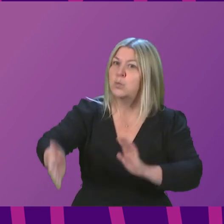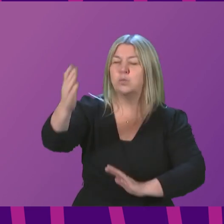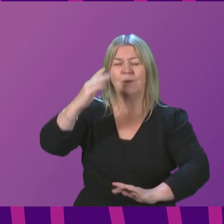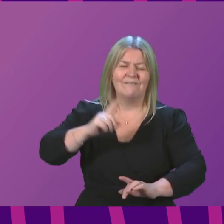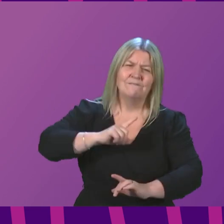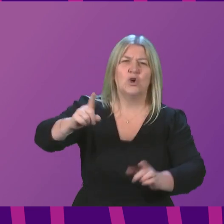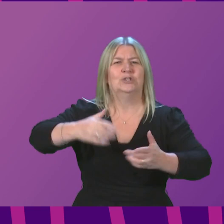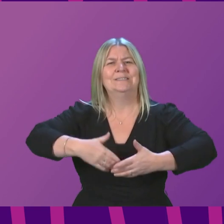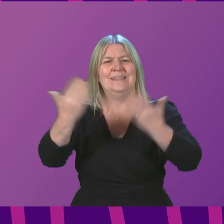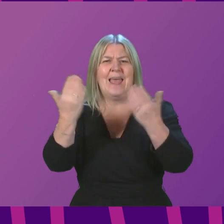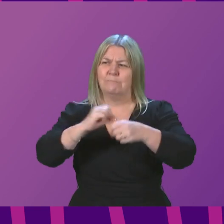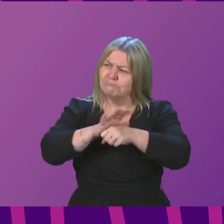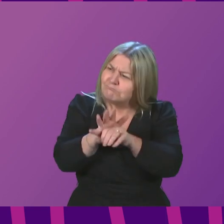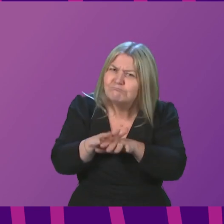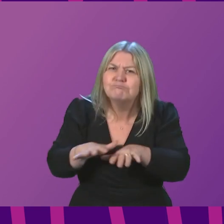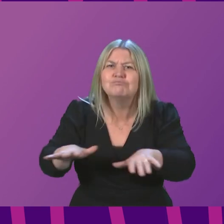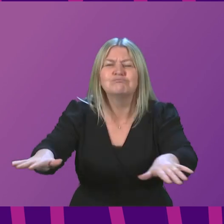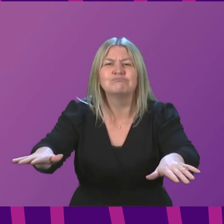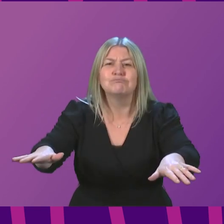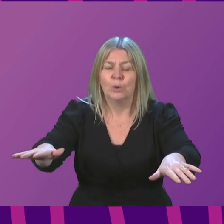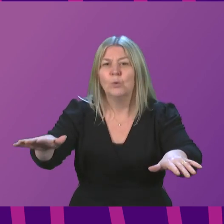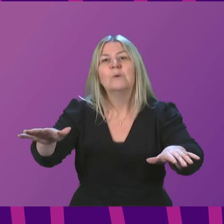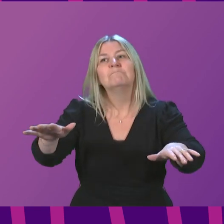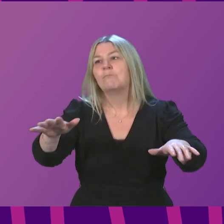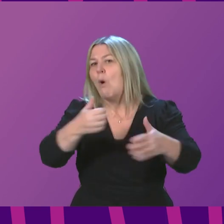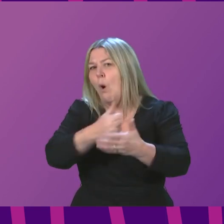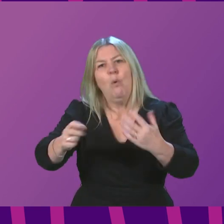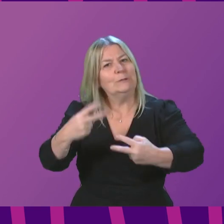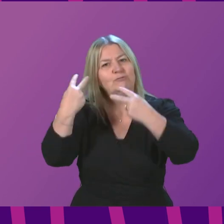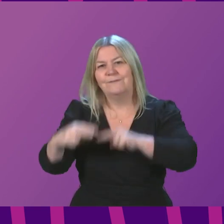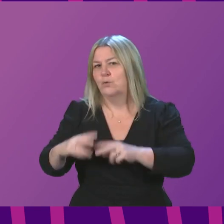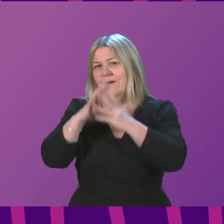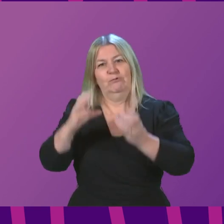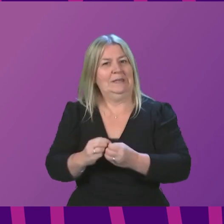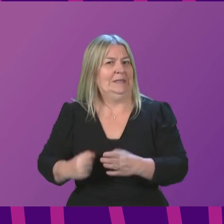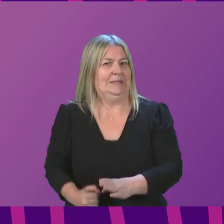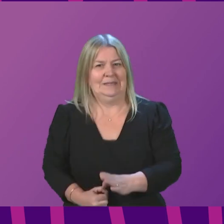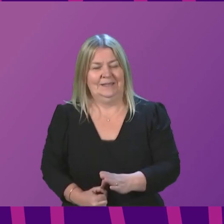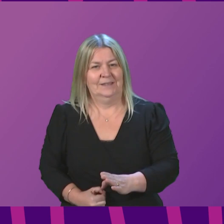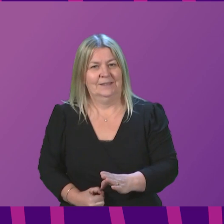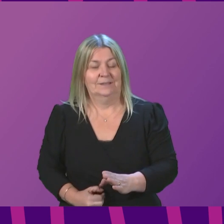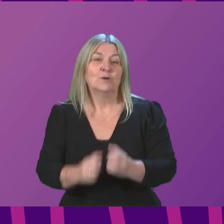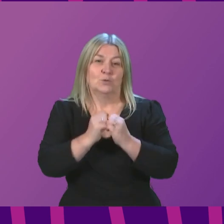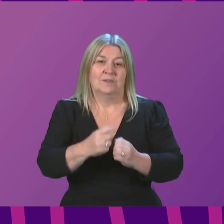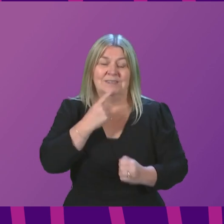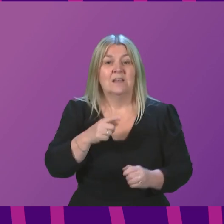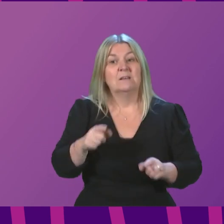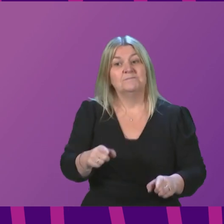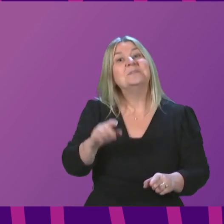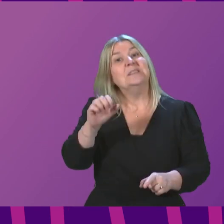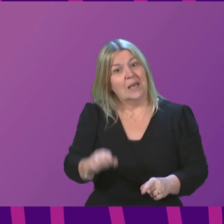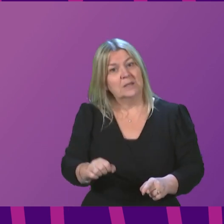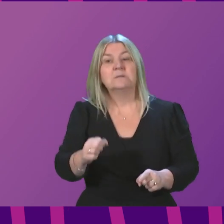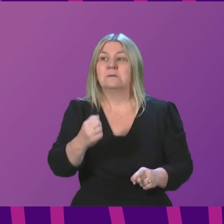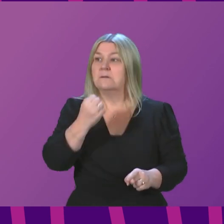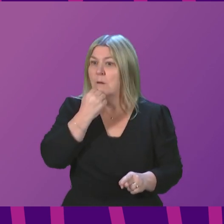keep the situation under review. What I said in my statement is worth repeating. Yes, have a